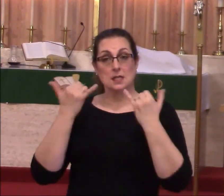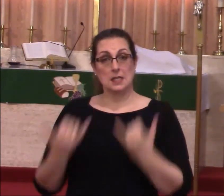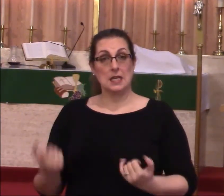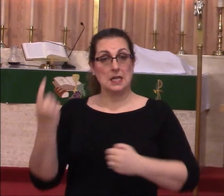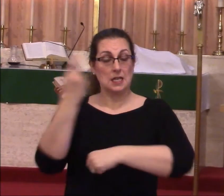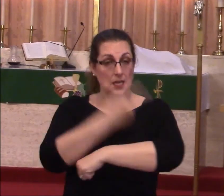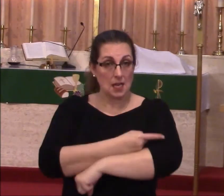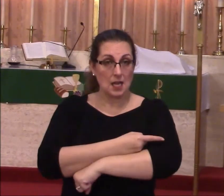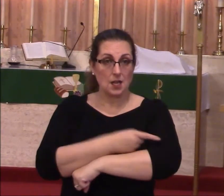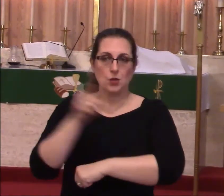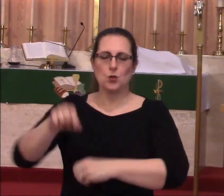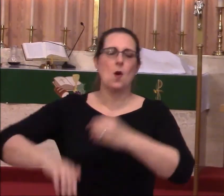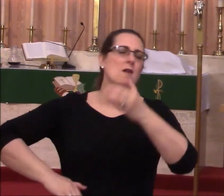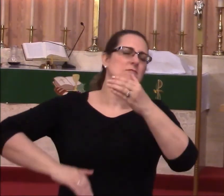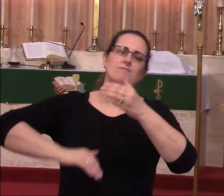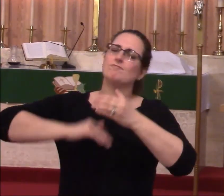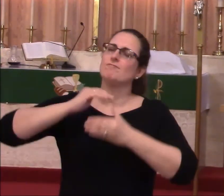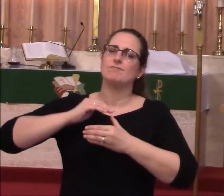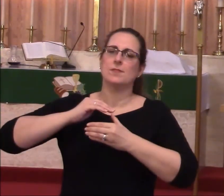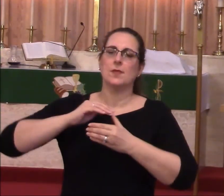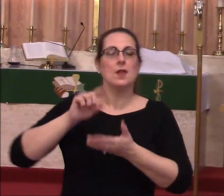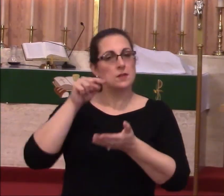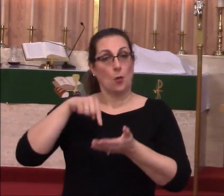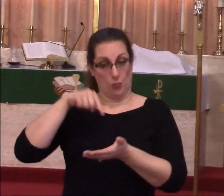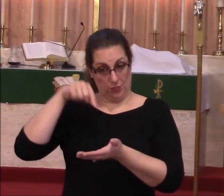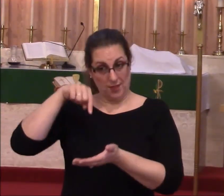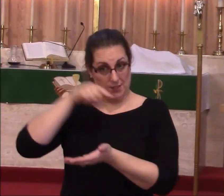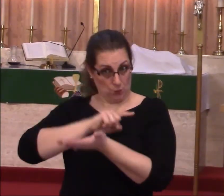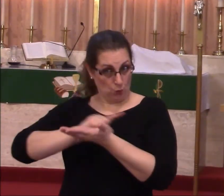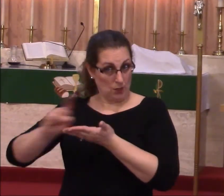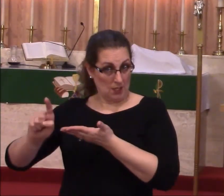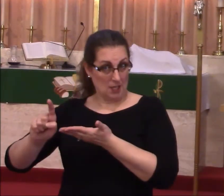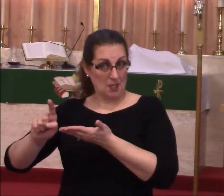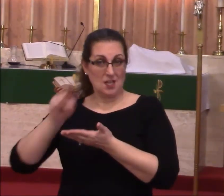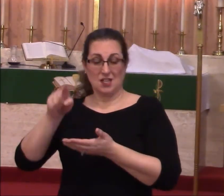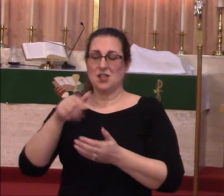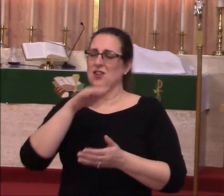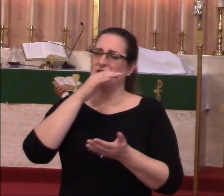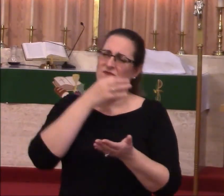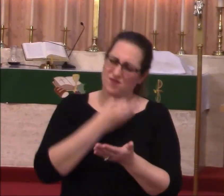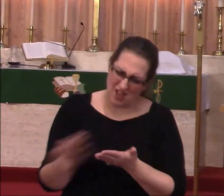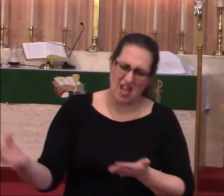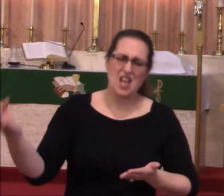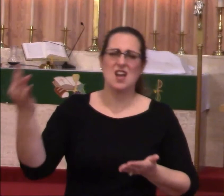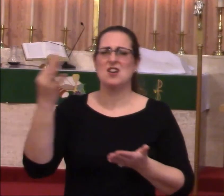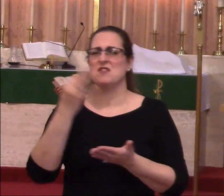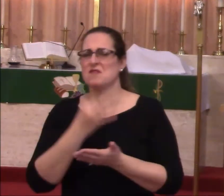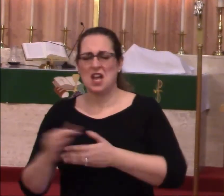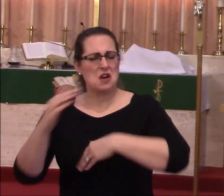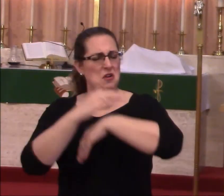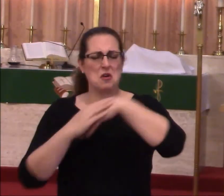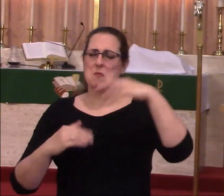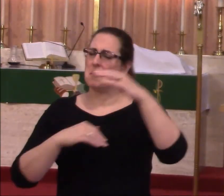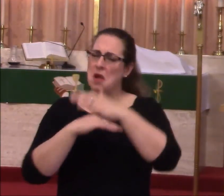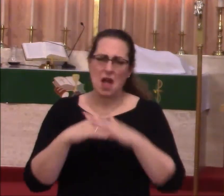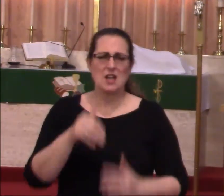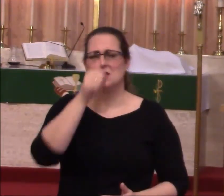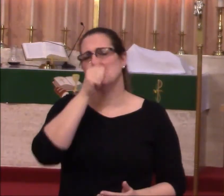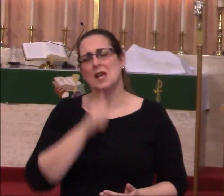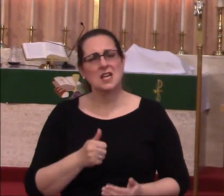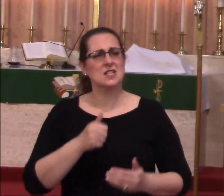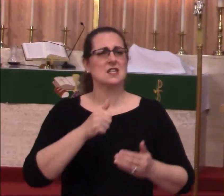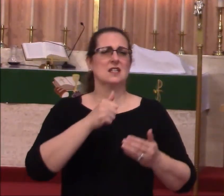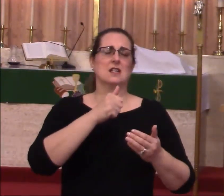filled up. So during the week, when you fail at being patient, when you fail with the compassion, when you fail with the confidence,